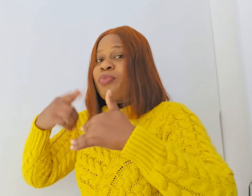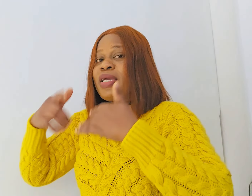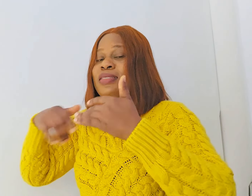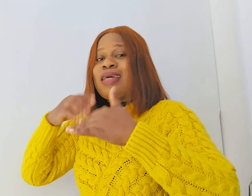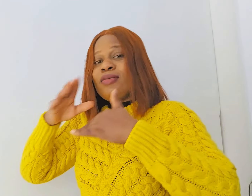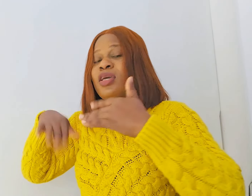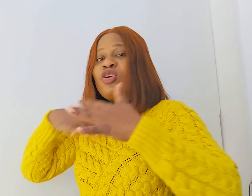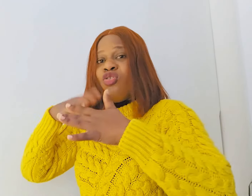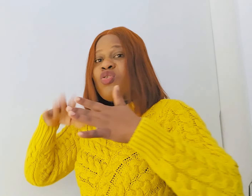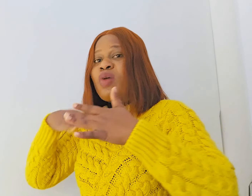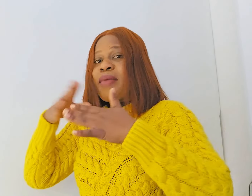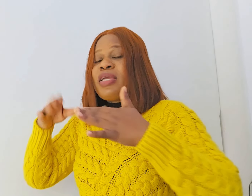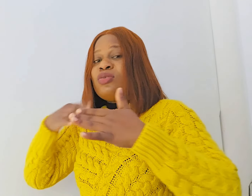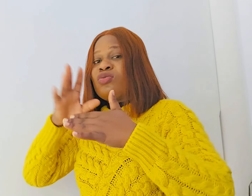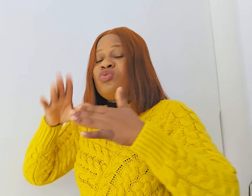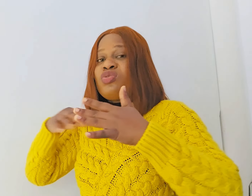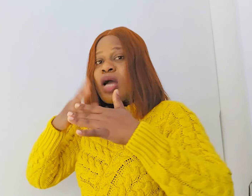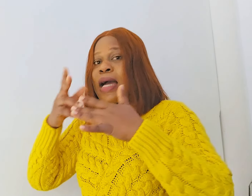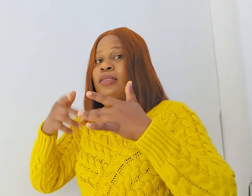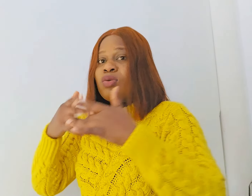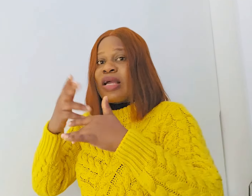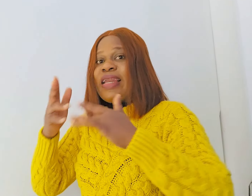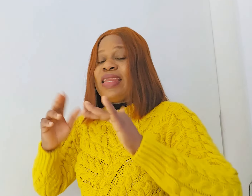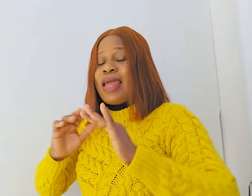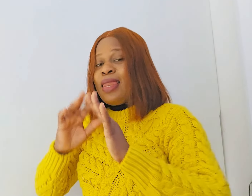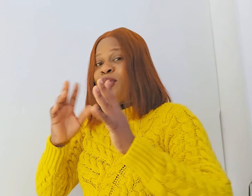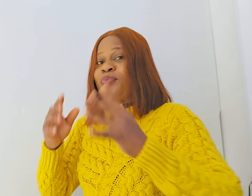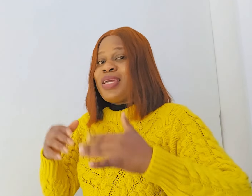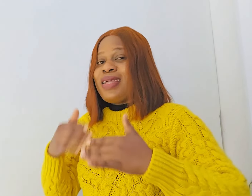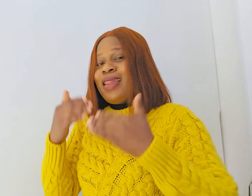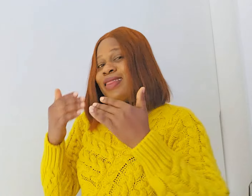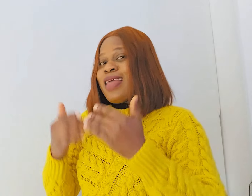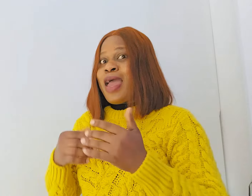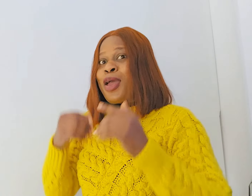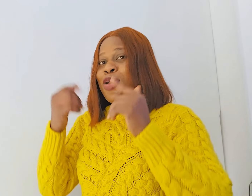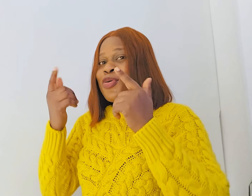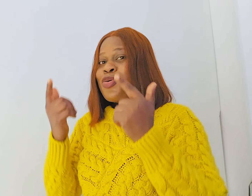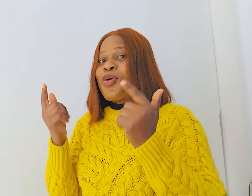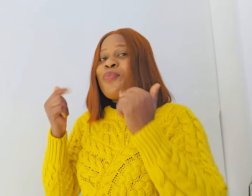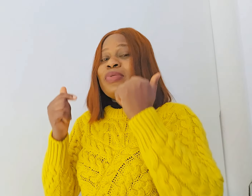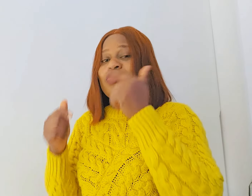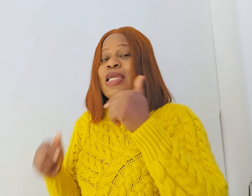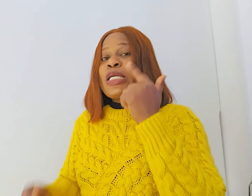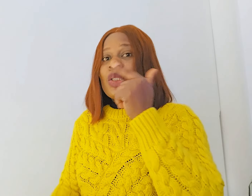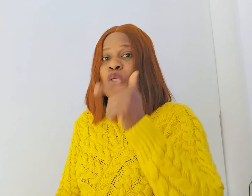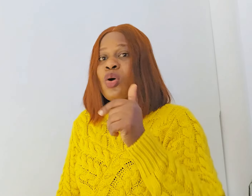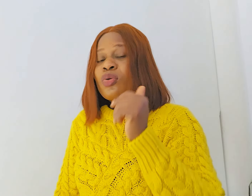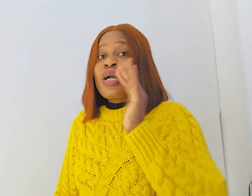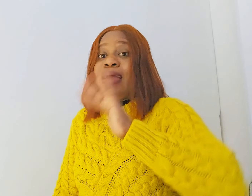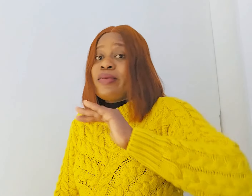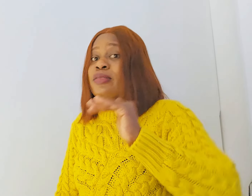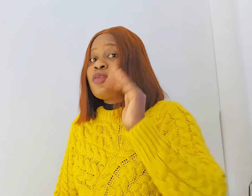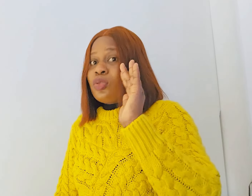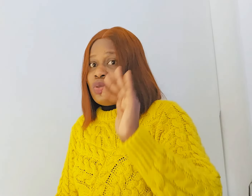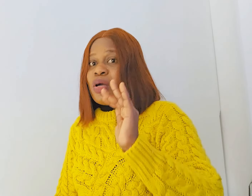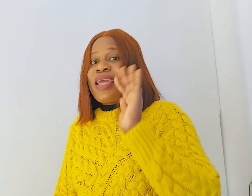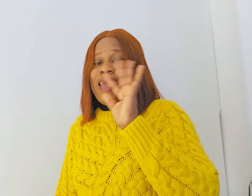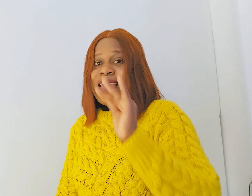bit then you know what i mean use your hand to clean a little bit then you go between your tongue you can use your tongue again